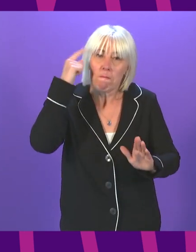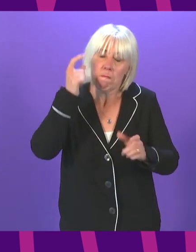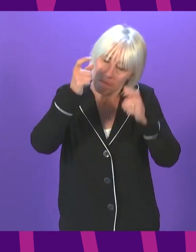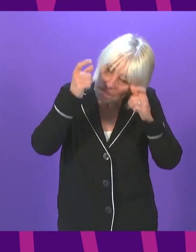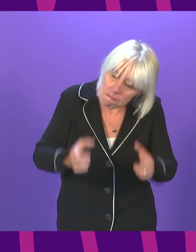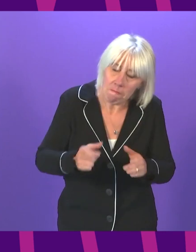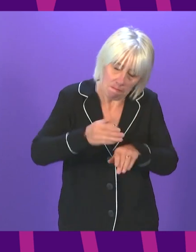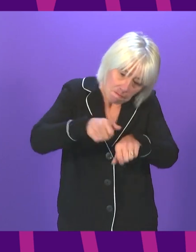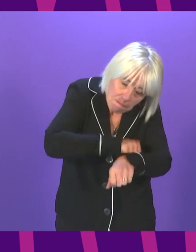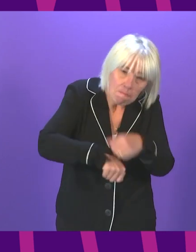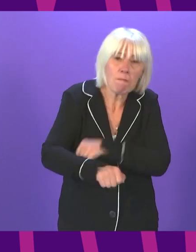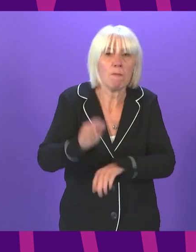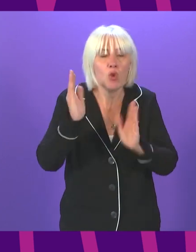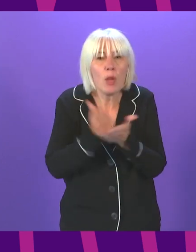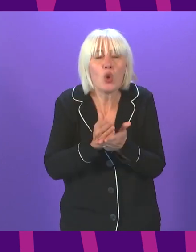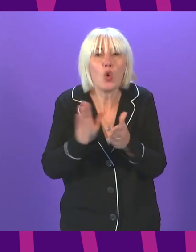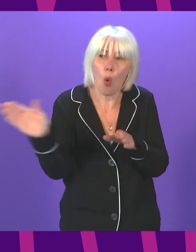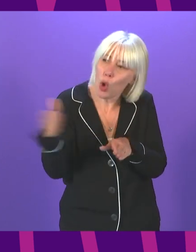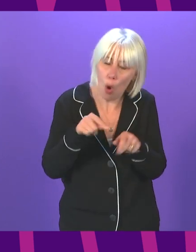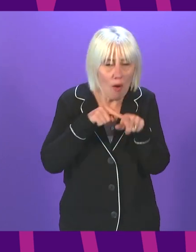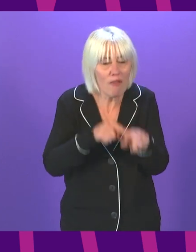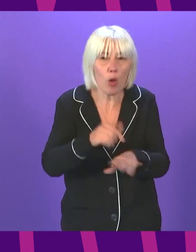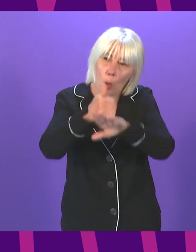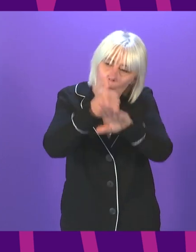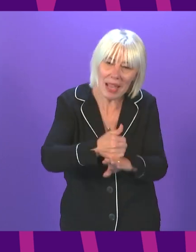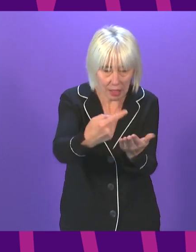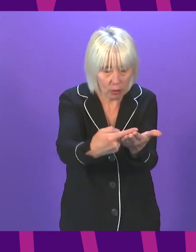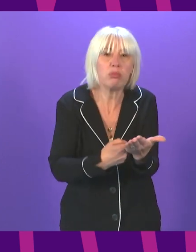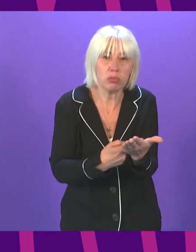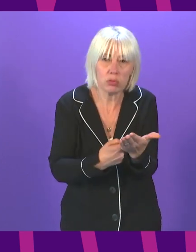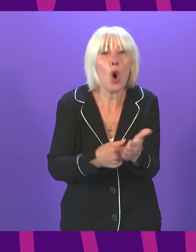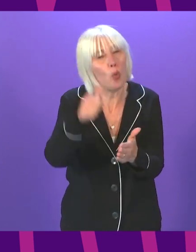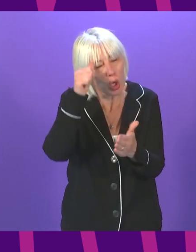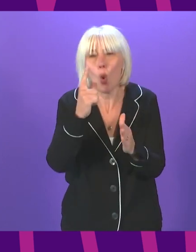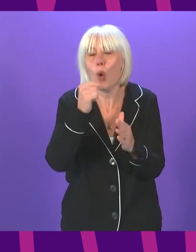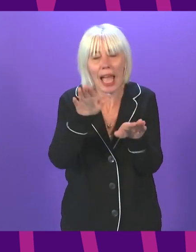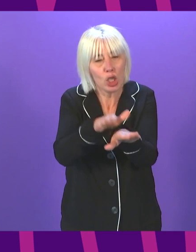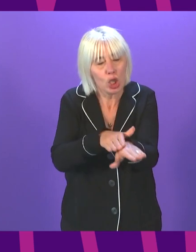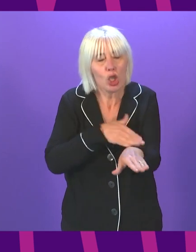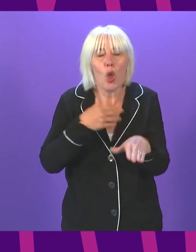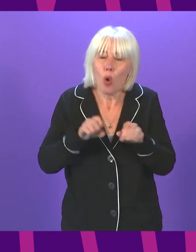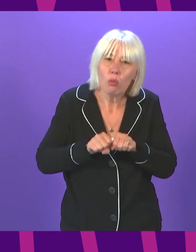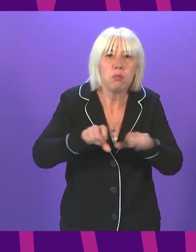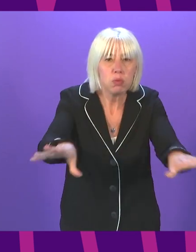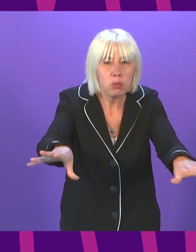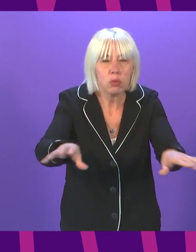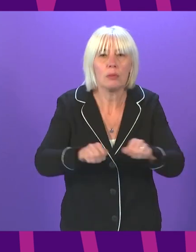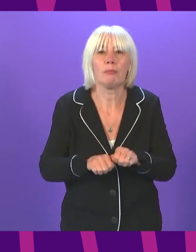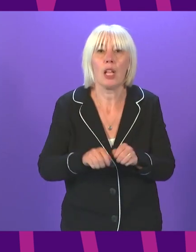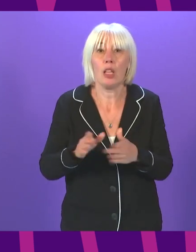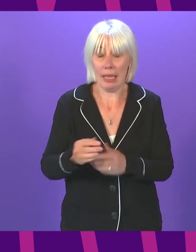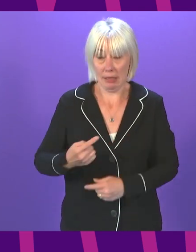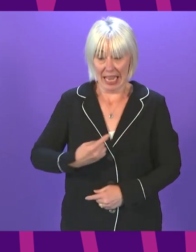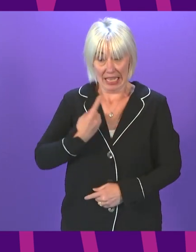to comply with all the basic mitigations that we know from experience can slow down transmission. And, course, that applies to both